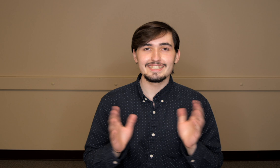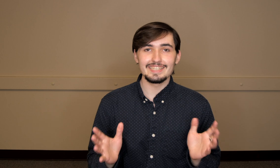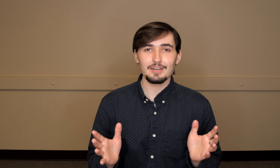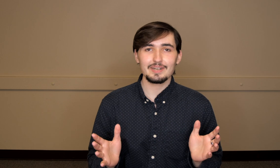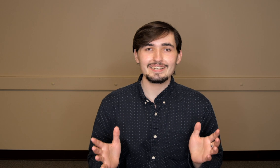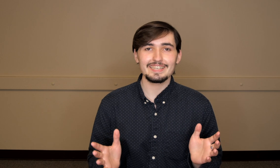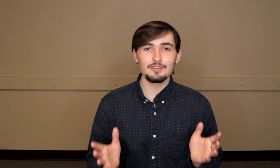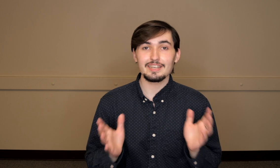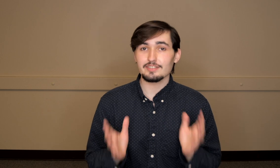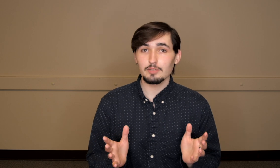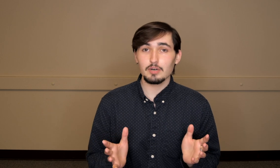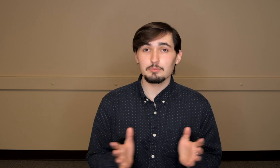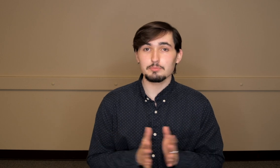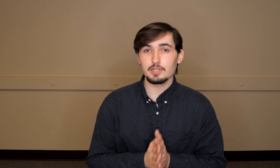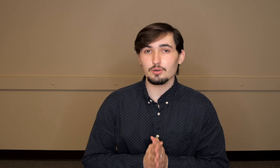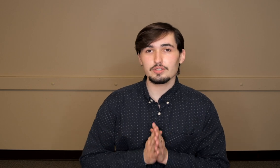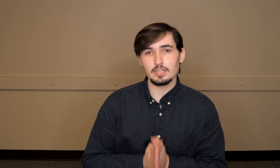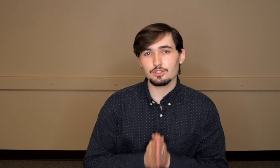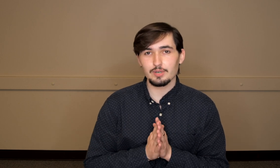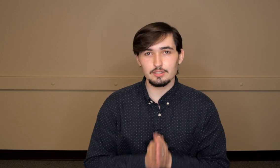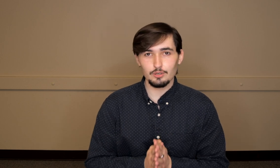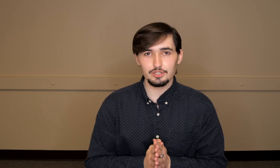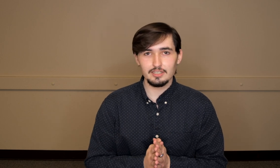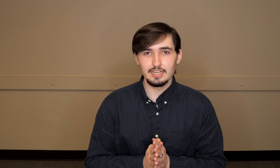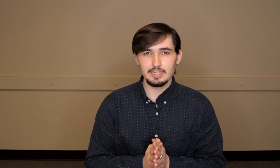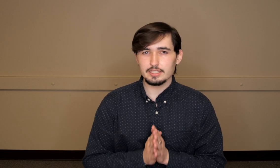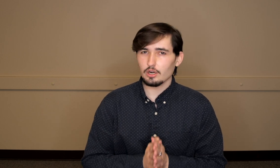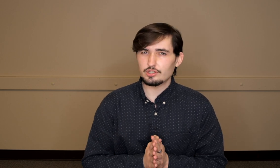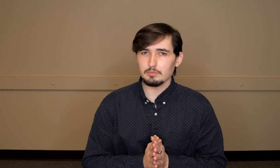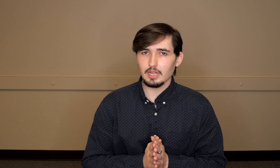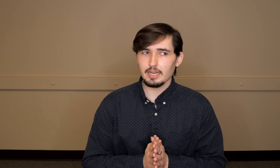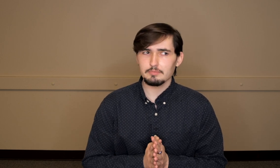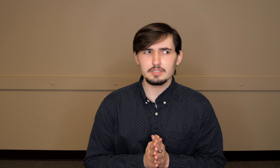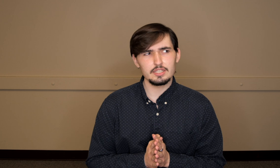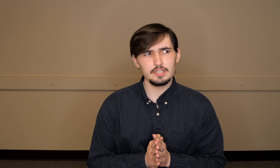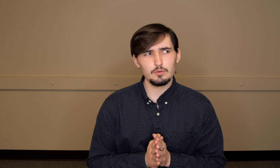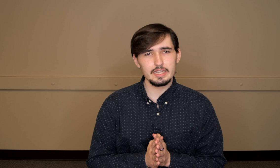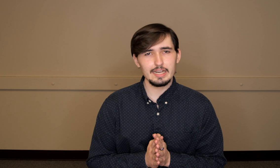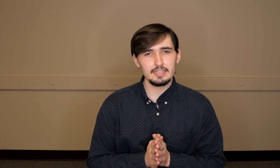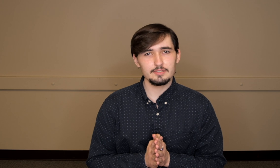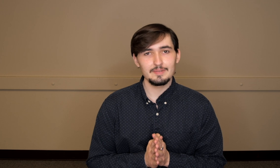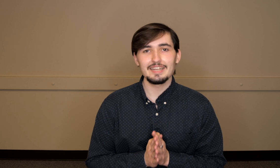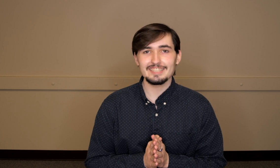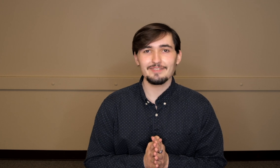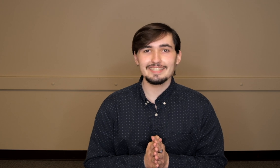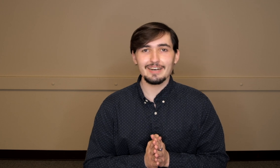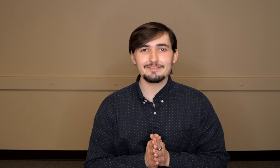Today we're going to take a look at Sunbum's Mineral Sunscreen Lotion. Is it hard to apply? Does it leave a white cast? Let's find out.